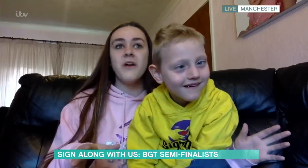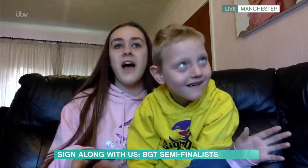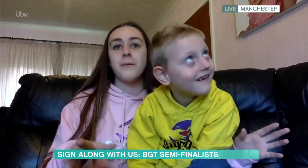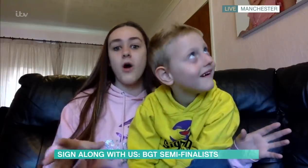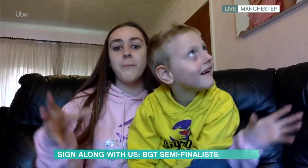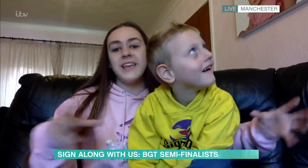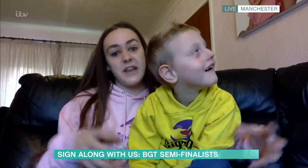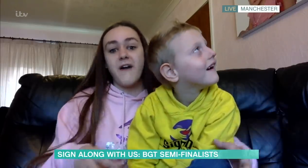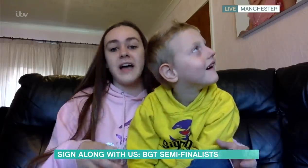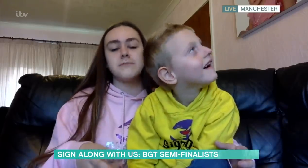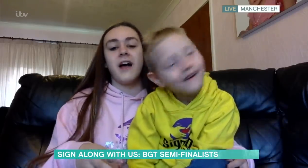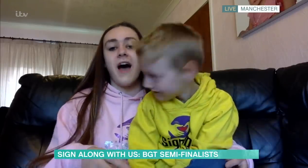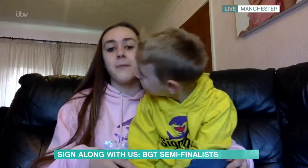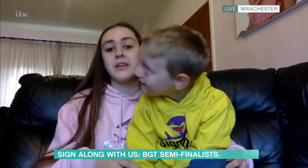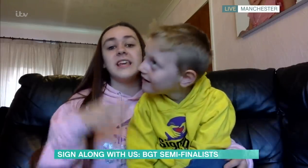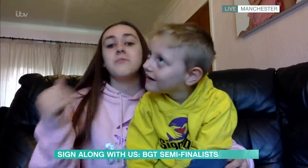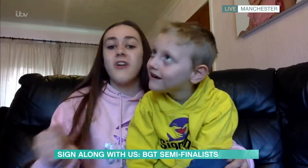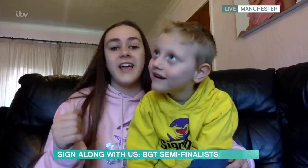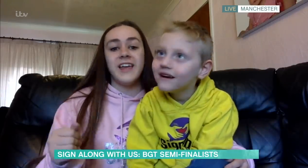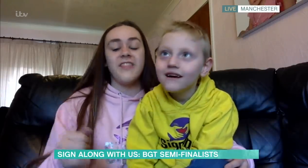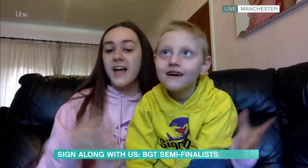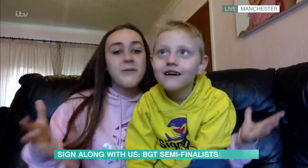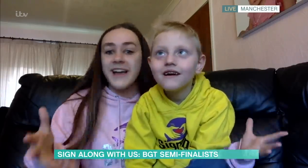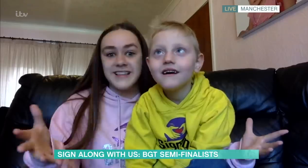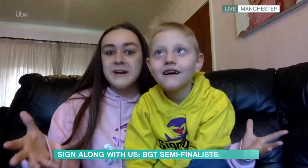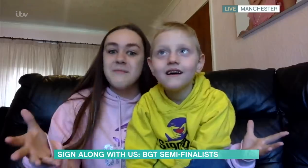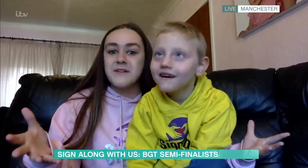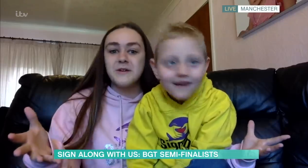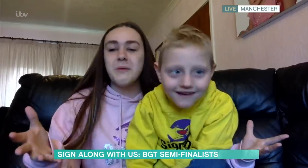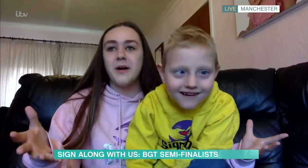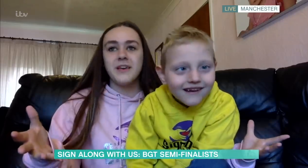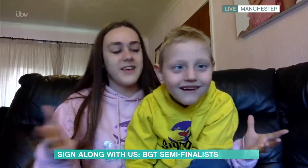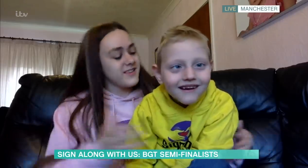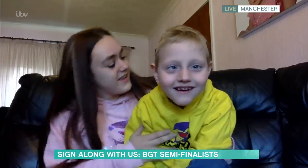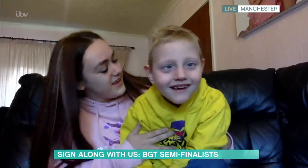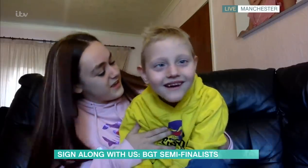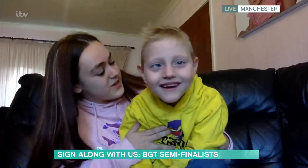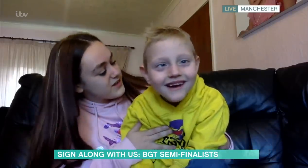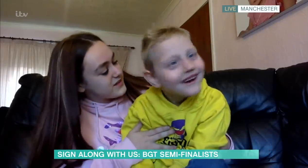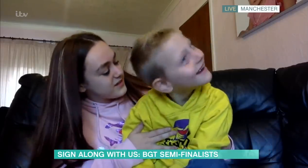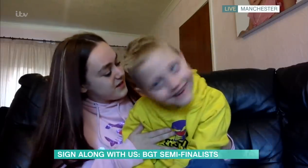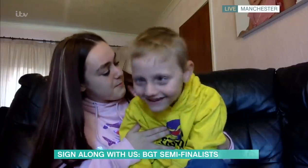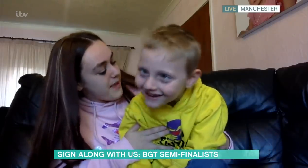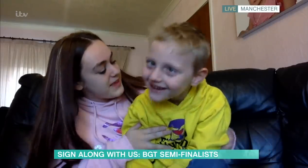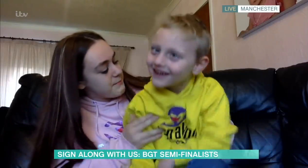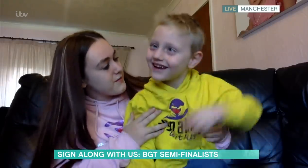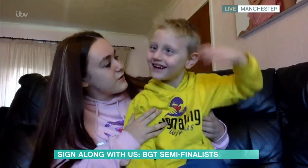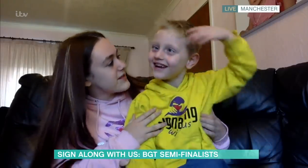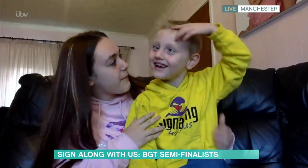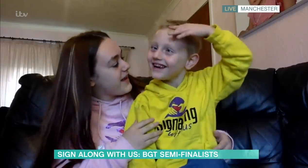I'm not being defied by that, I'm going to keep trying. And that's why he's a little Miracle Boy, because you're just making miracles happen